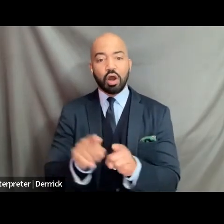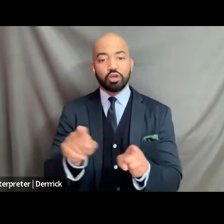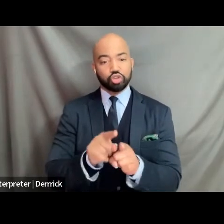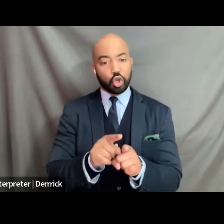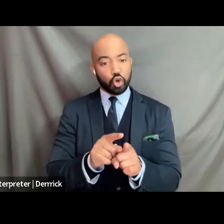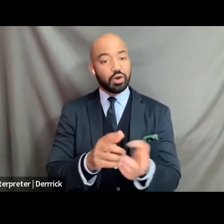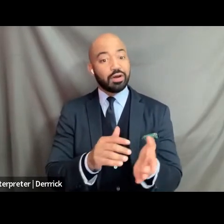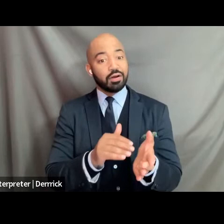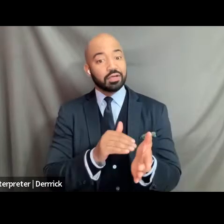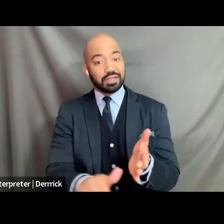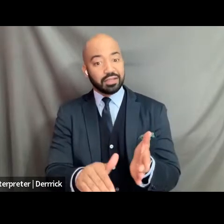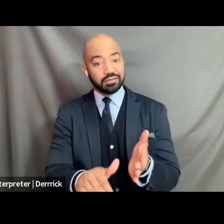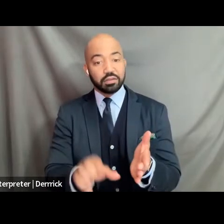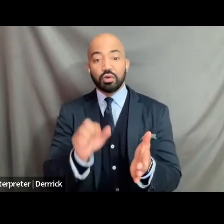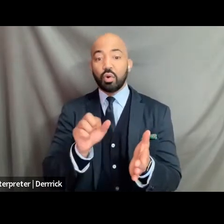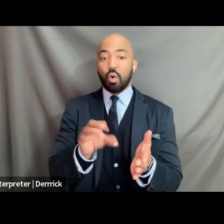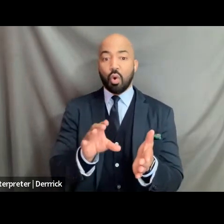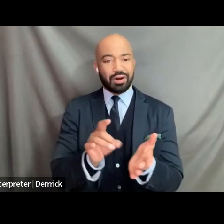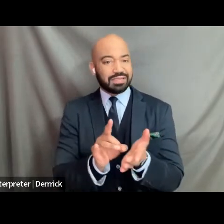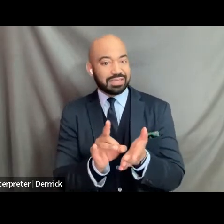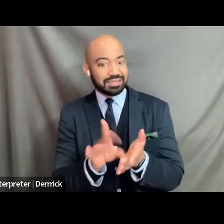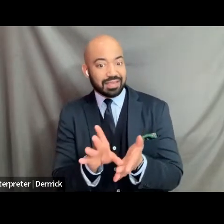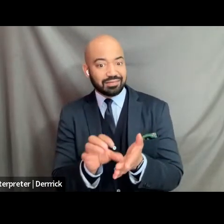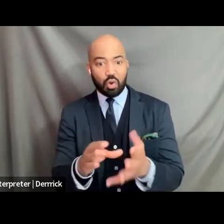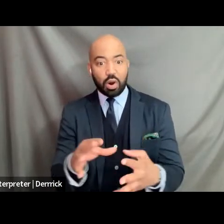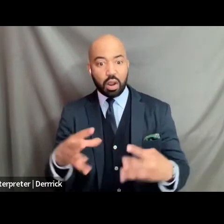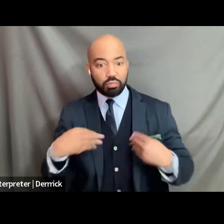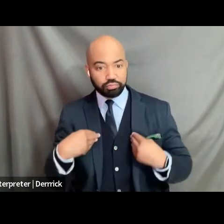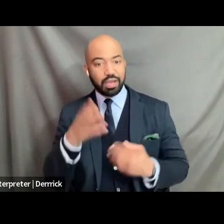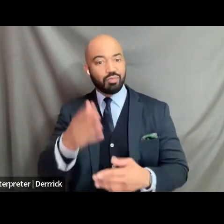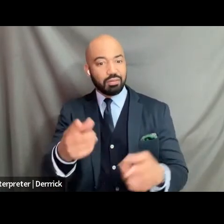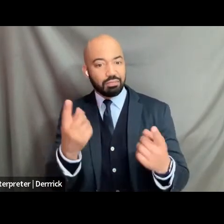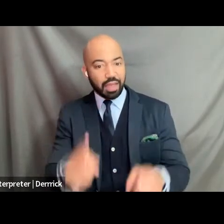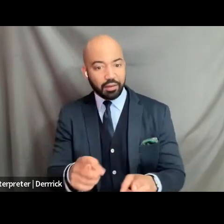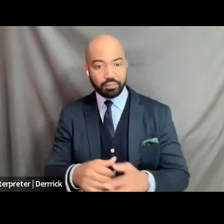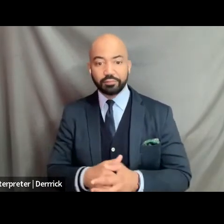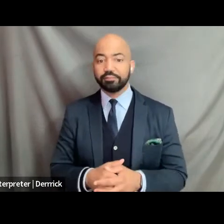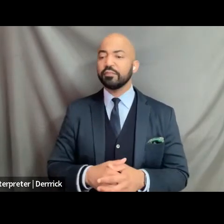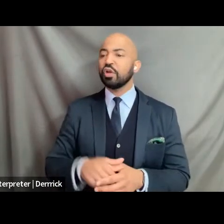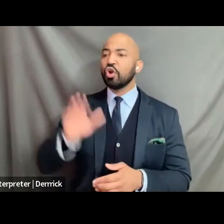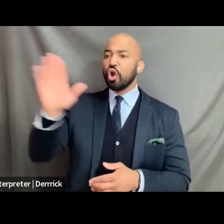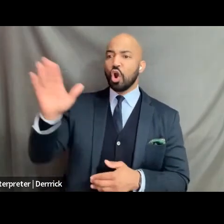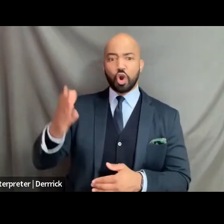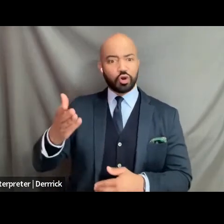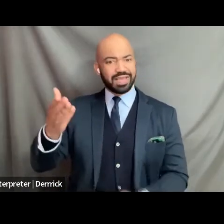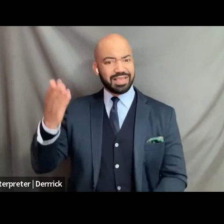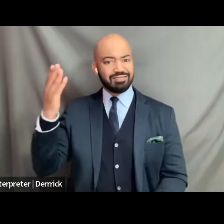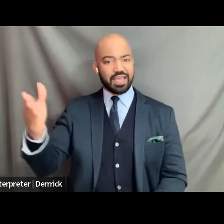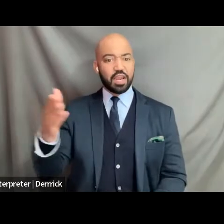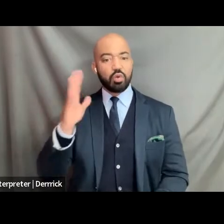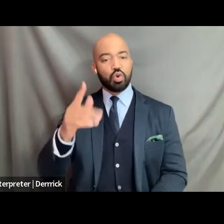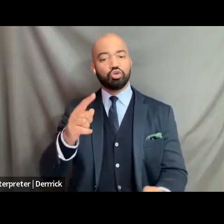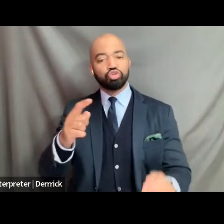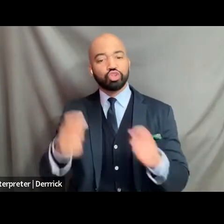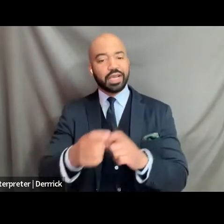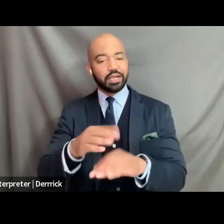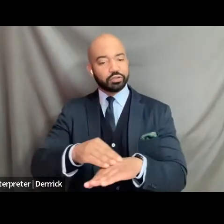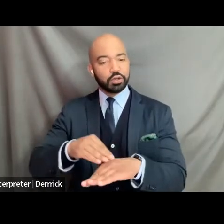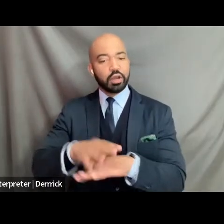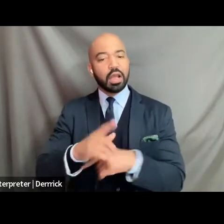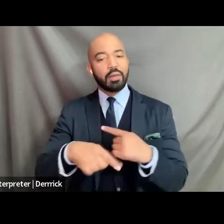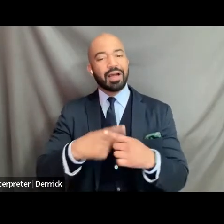will become available to us what will her presence change about the way in which the court